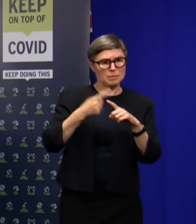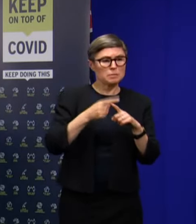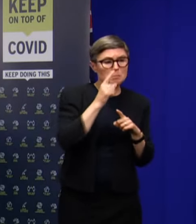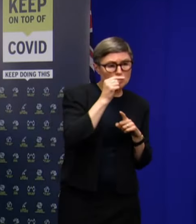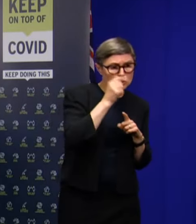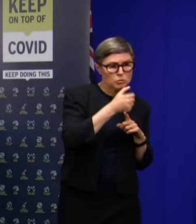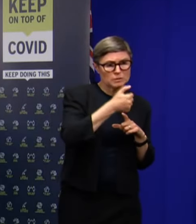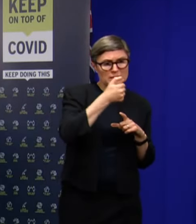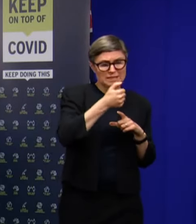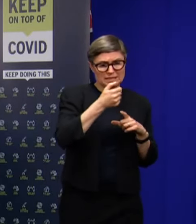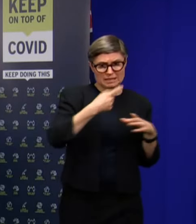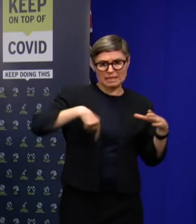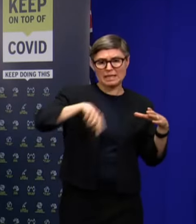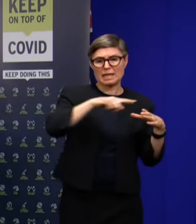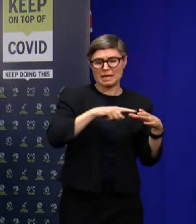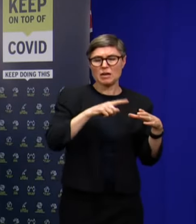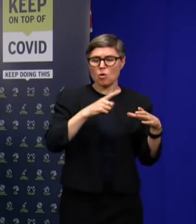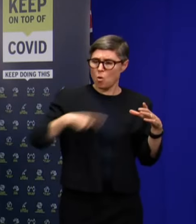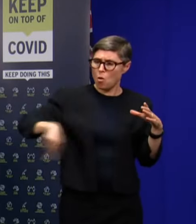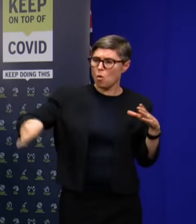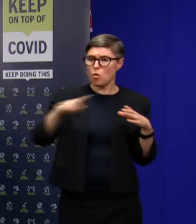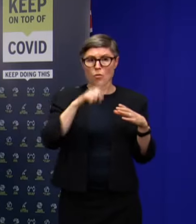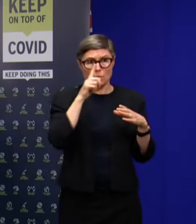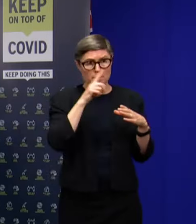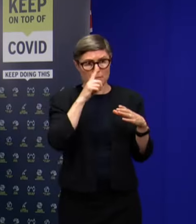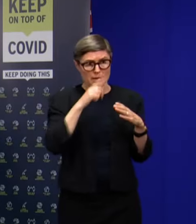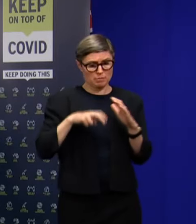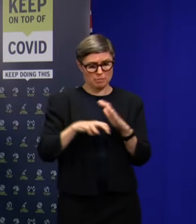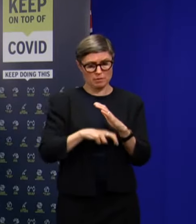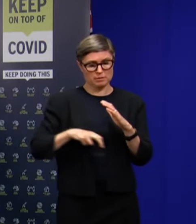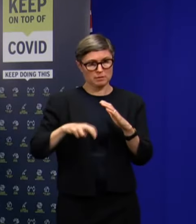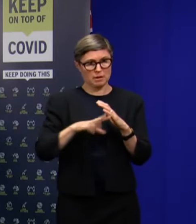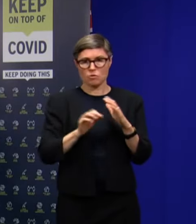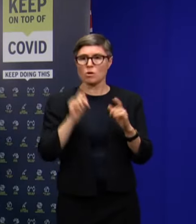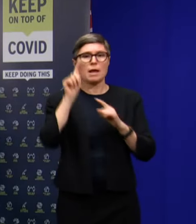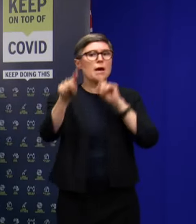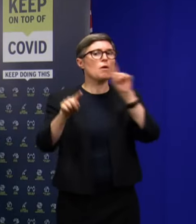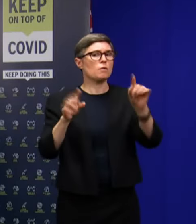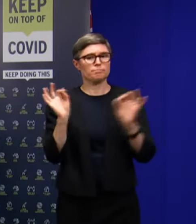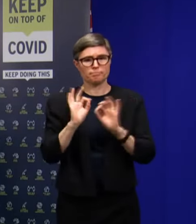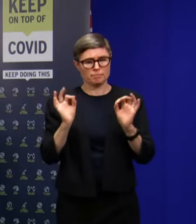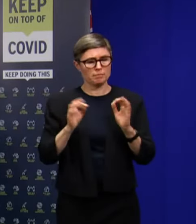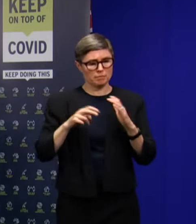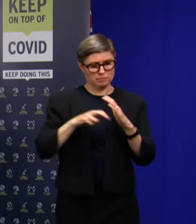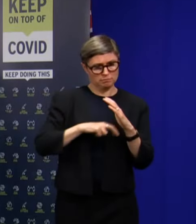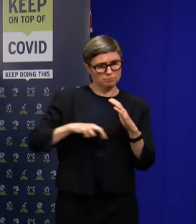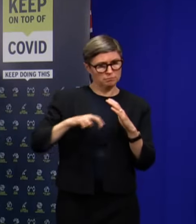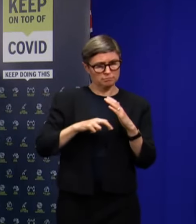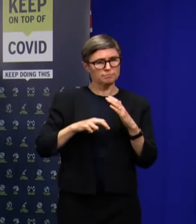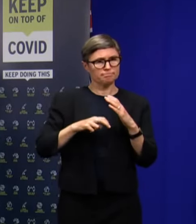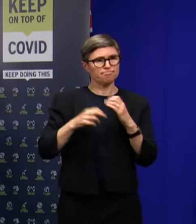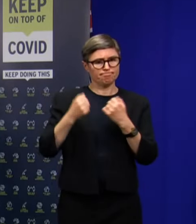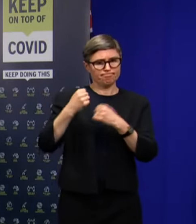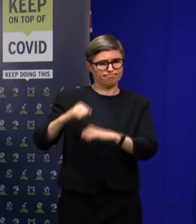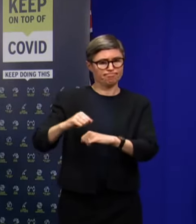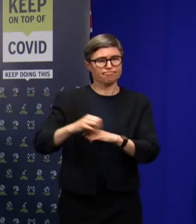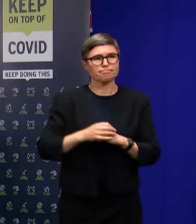in isolation at this stage. So again, I just want to say to Tasmanians,